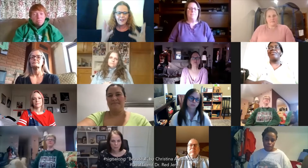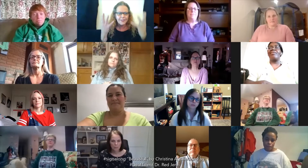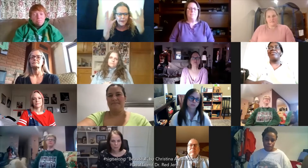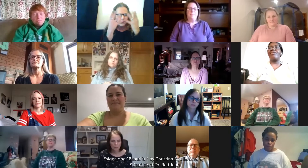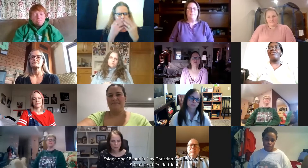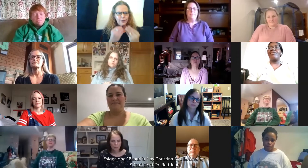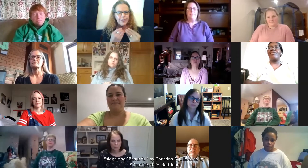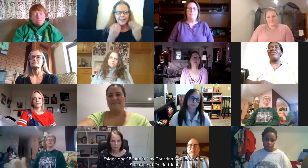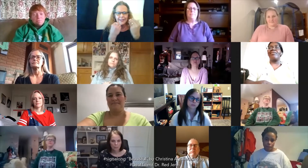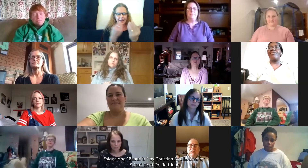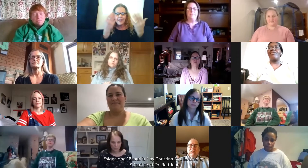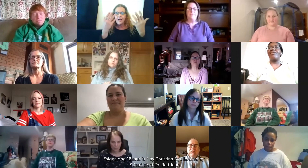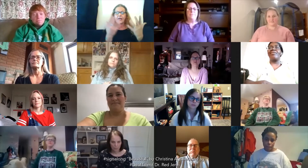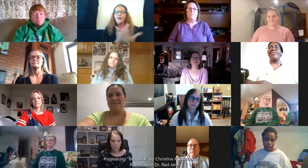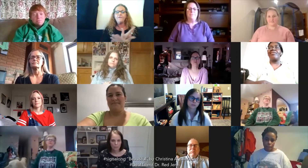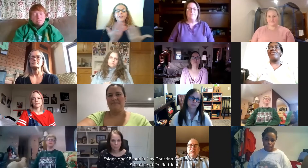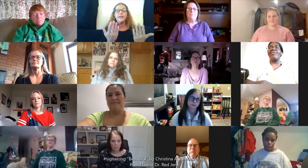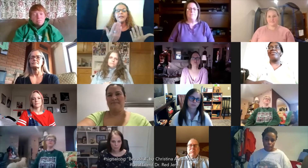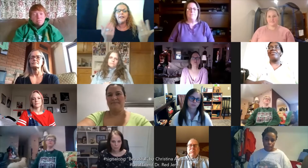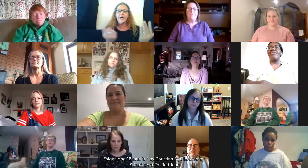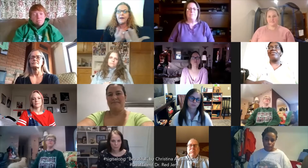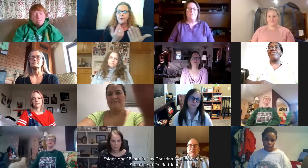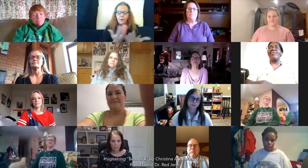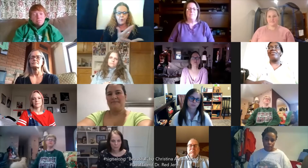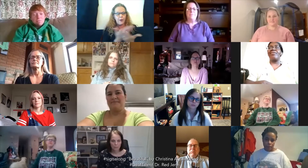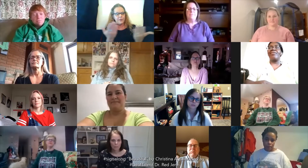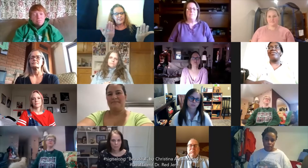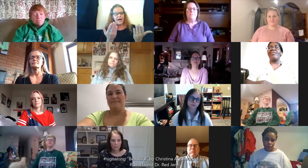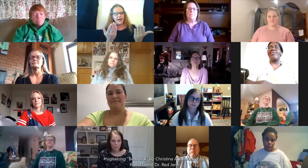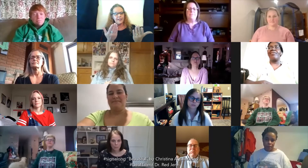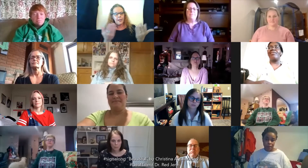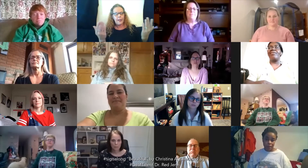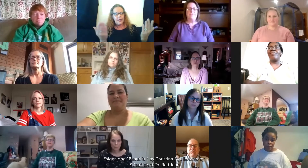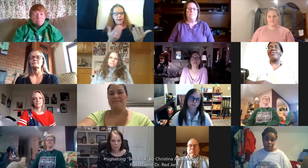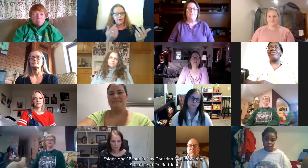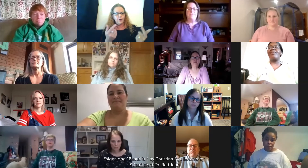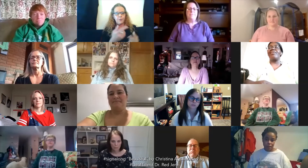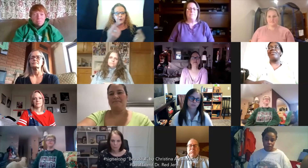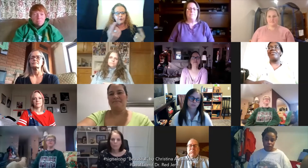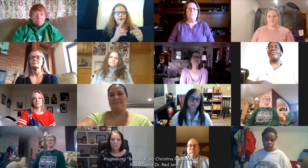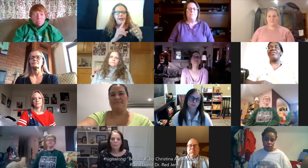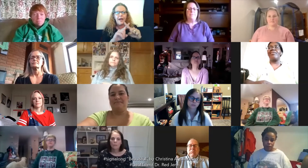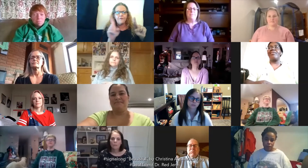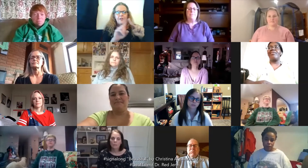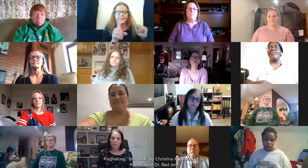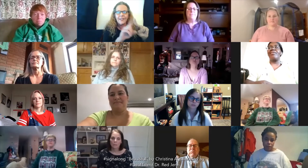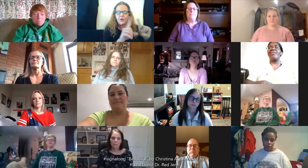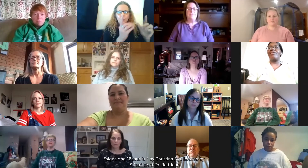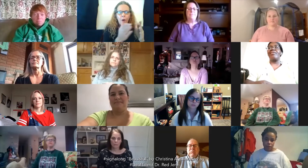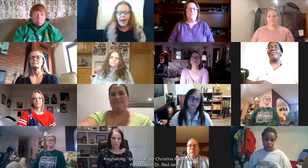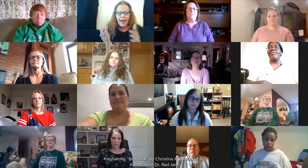is the beauty and that everything and the way we sign you are beautiful in every single way